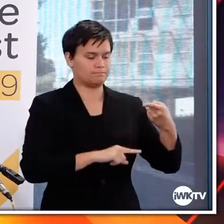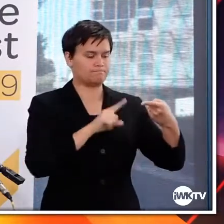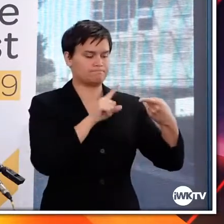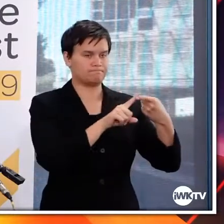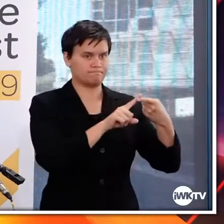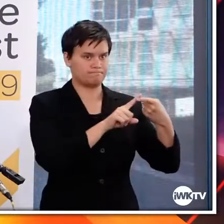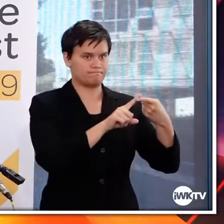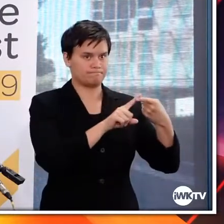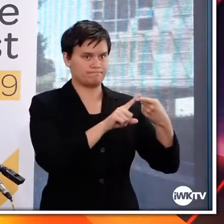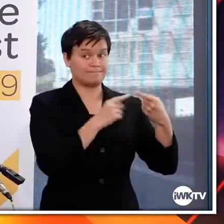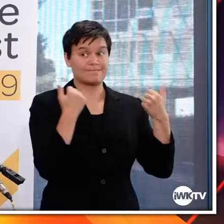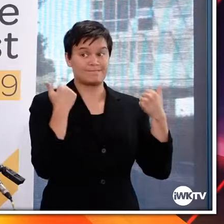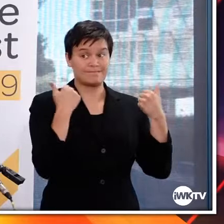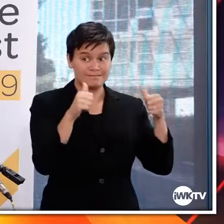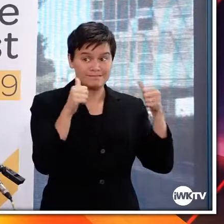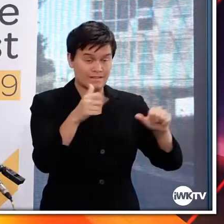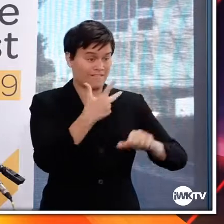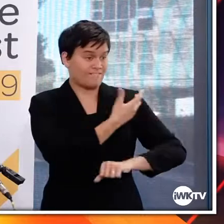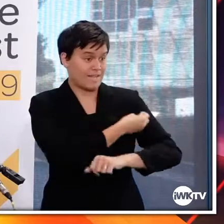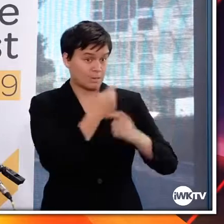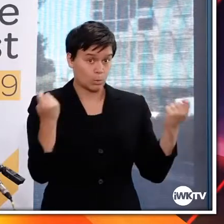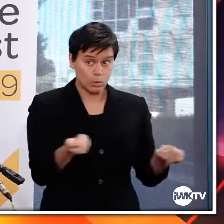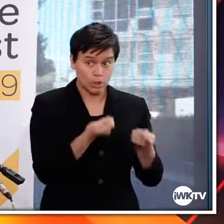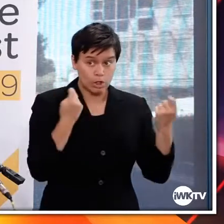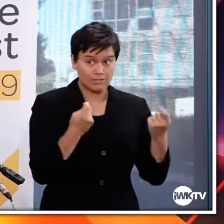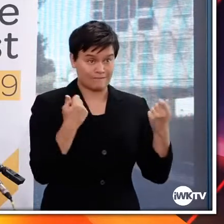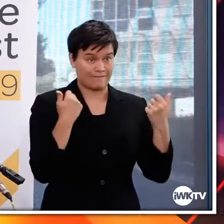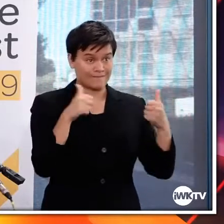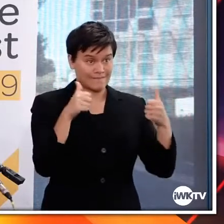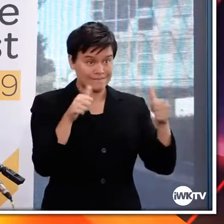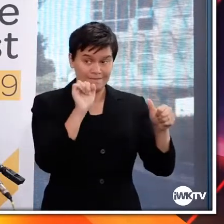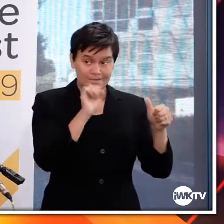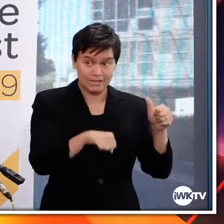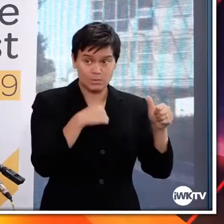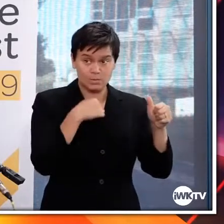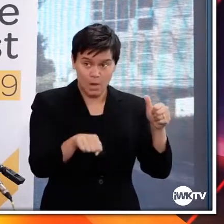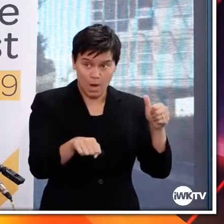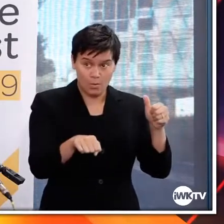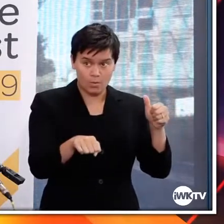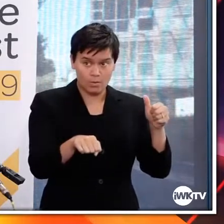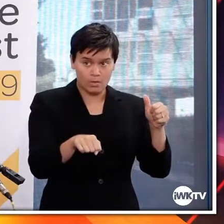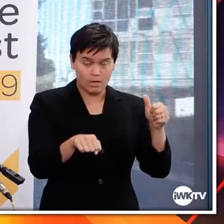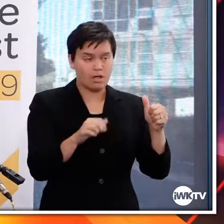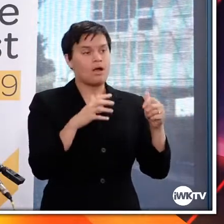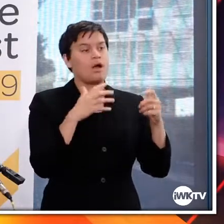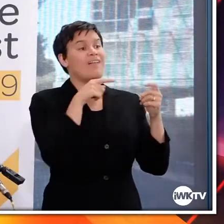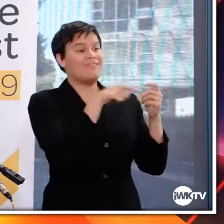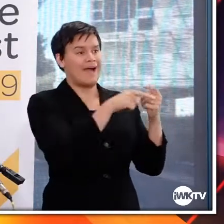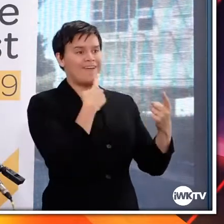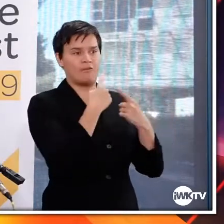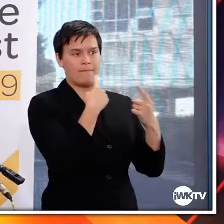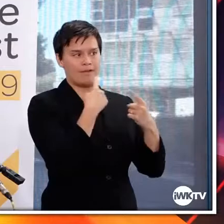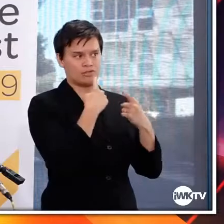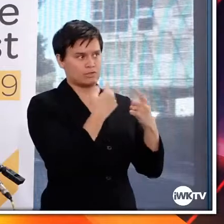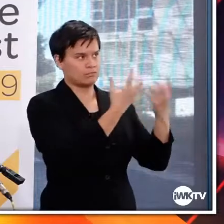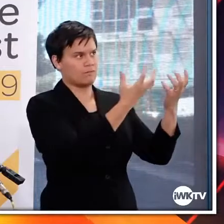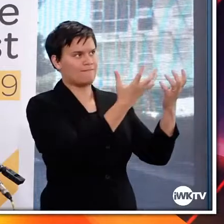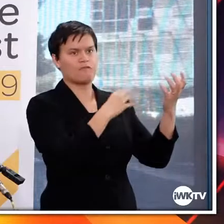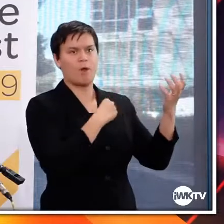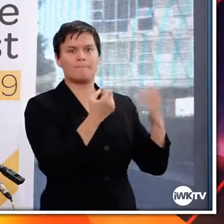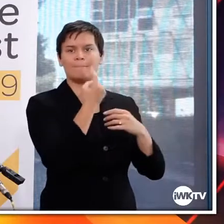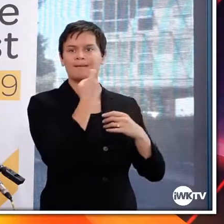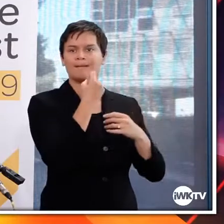efficacy. How effective is this vaccine? And this is determined by results from clinical studies and information